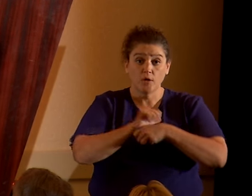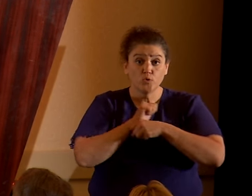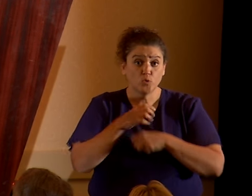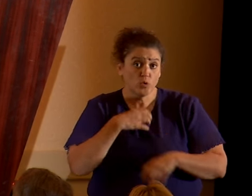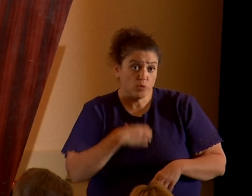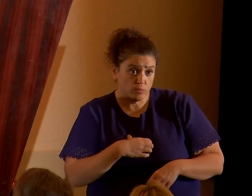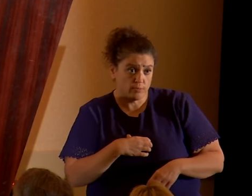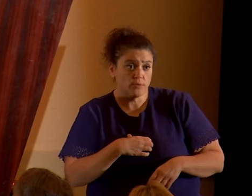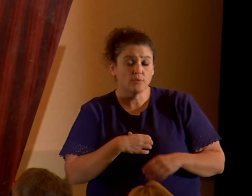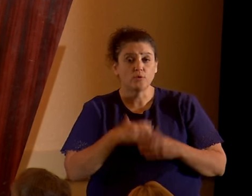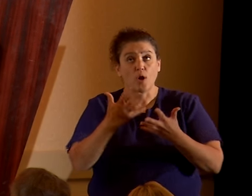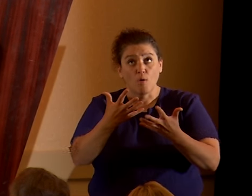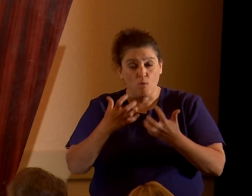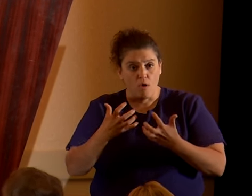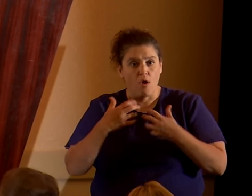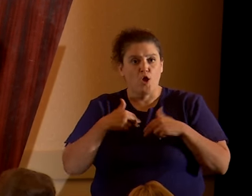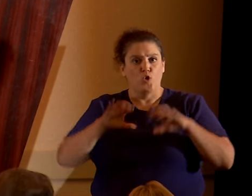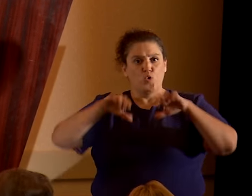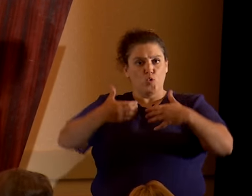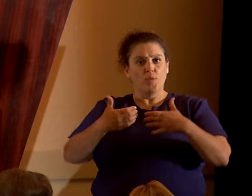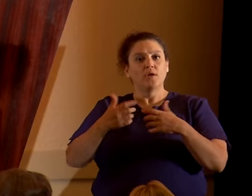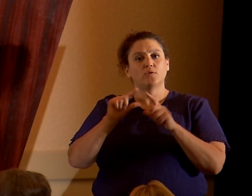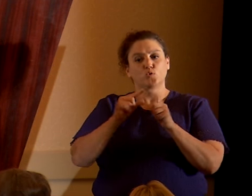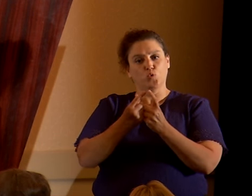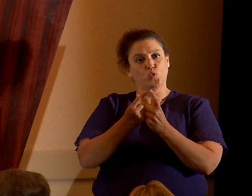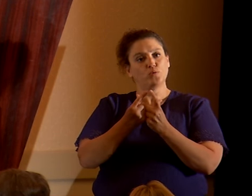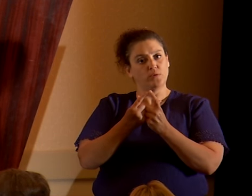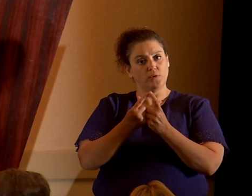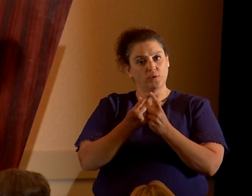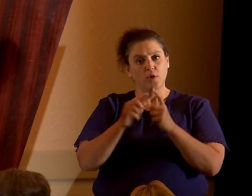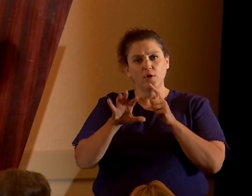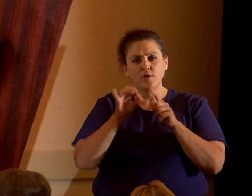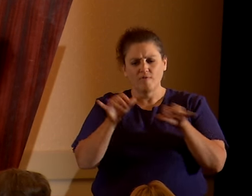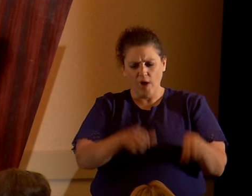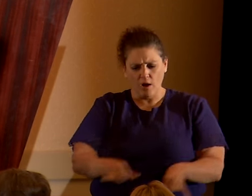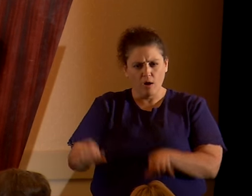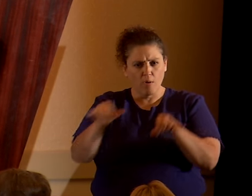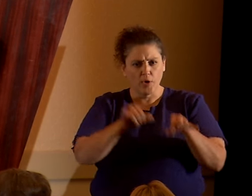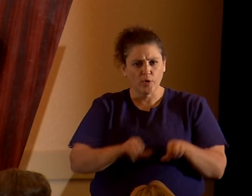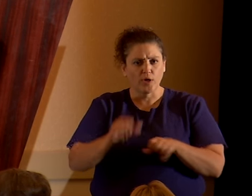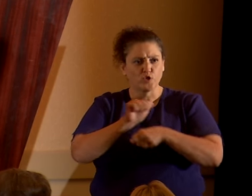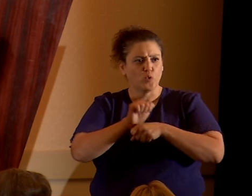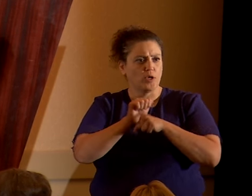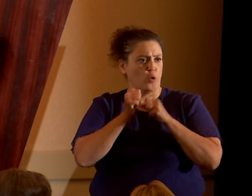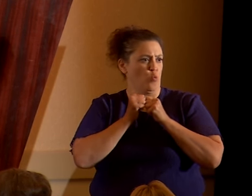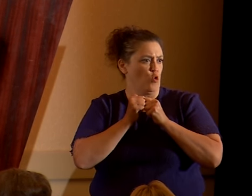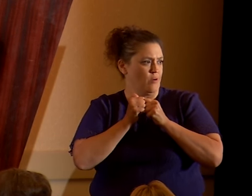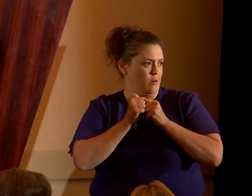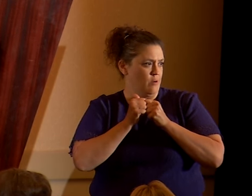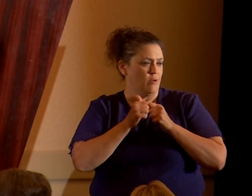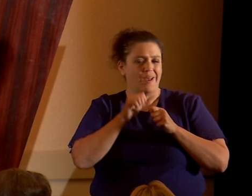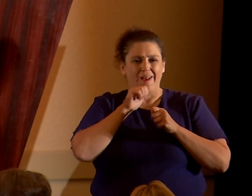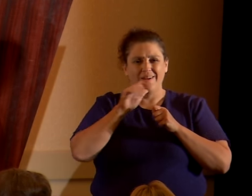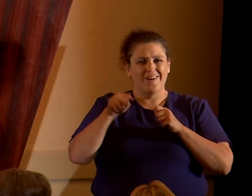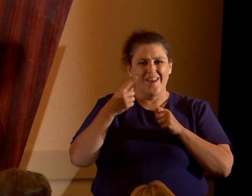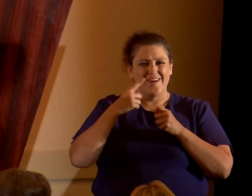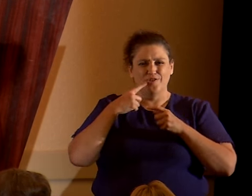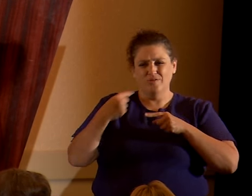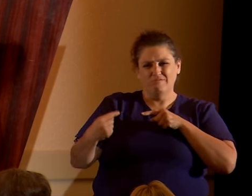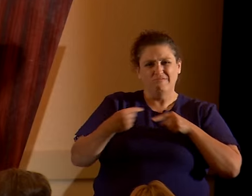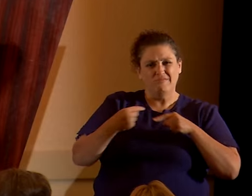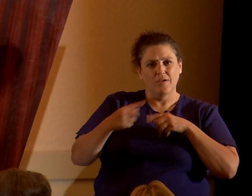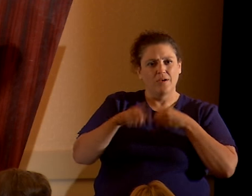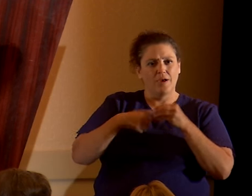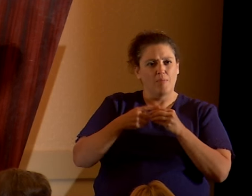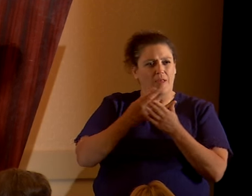to find a common ground so we can all work together, other than find between each other over different approaches.